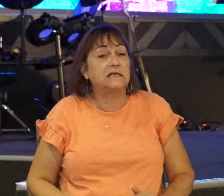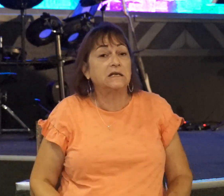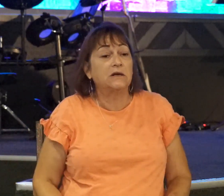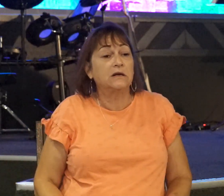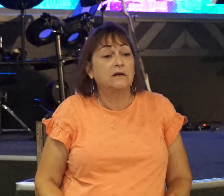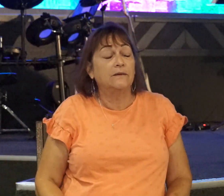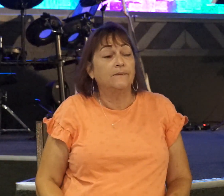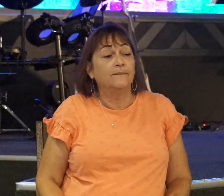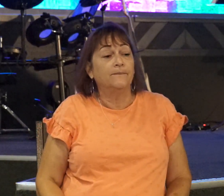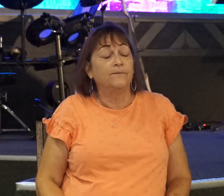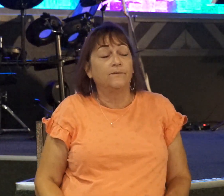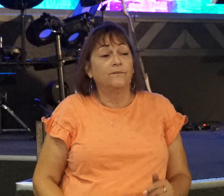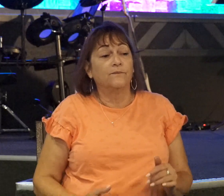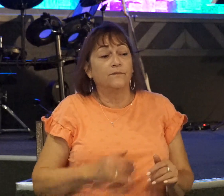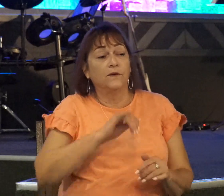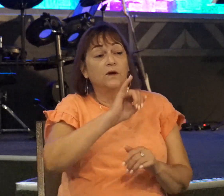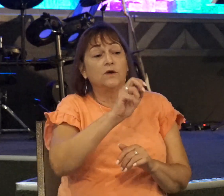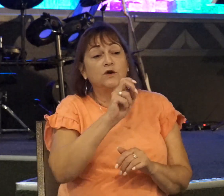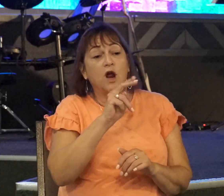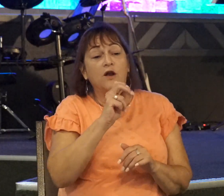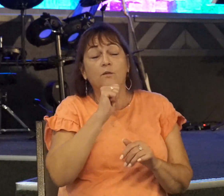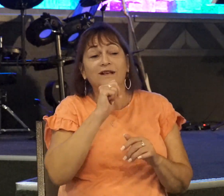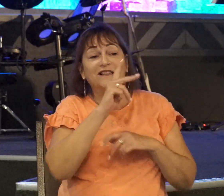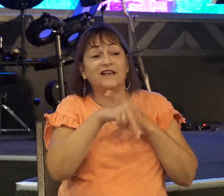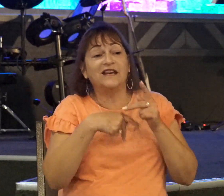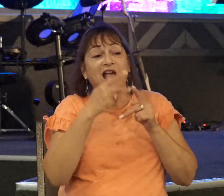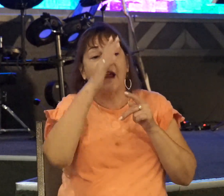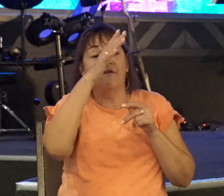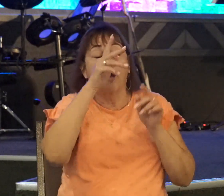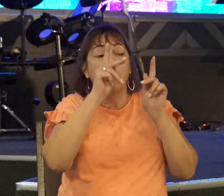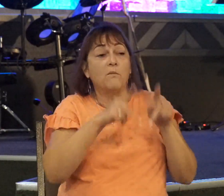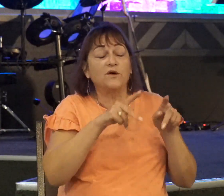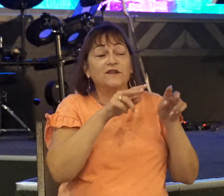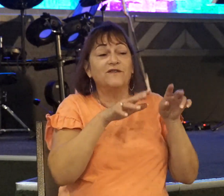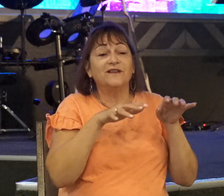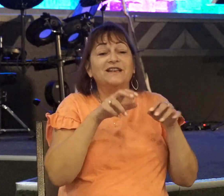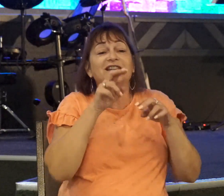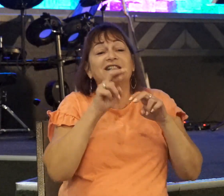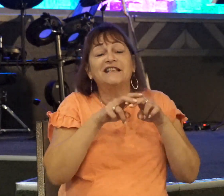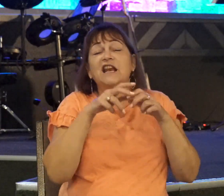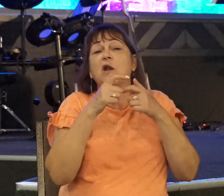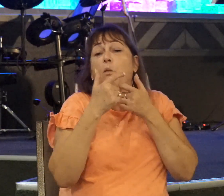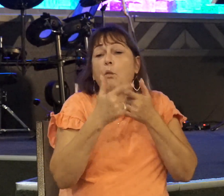And Jonathan wasn't the type of guy to sit around and watch God's people be bullied by the enemy.